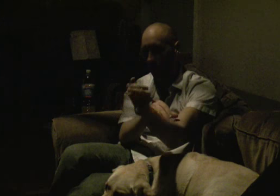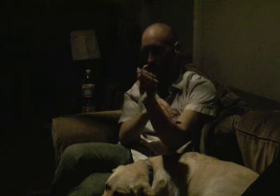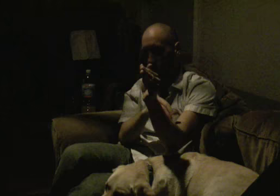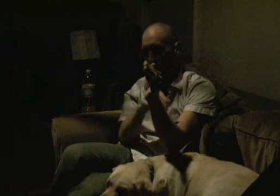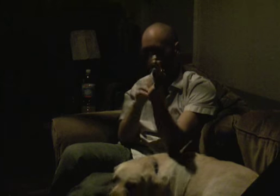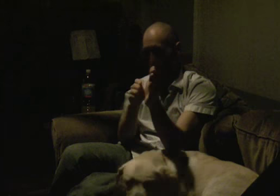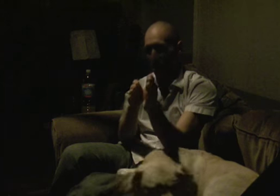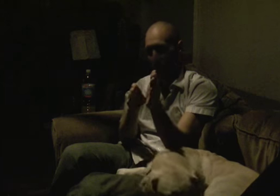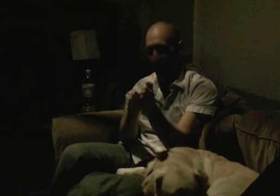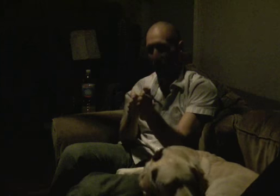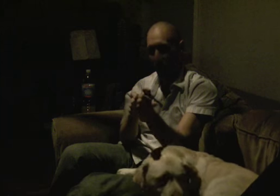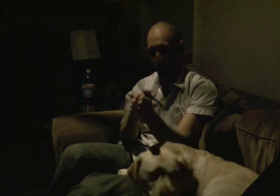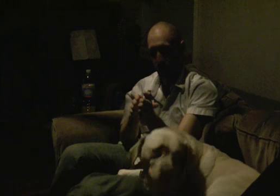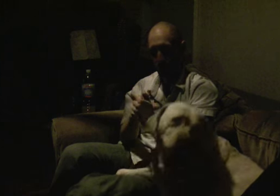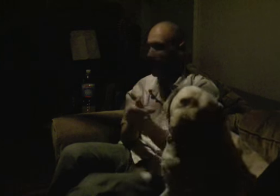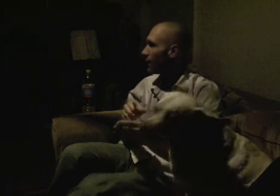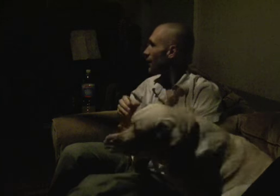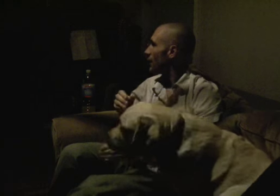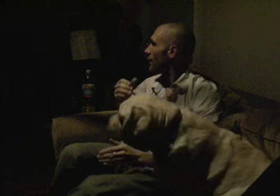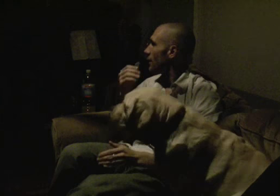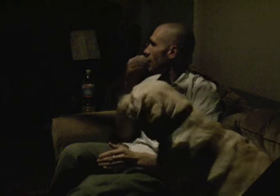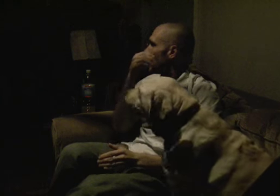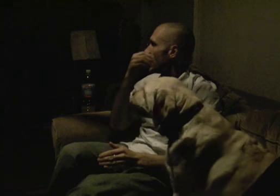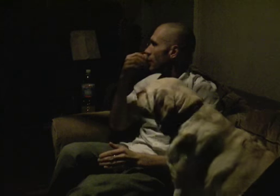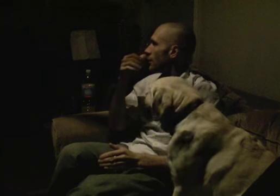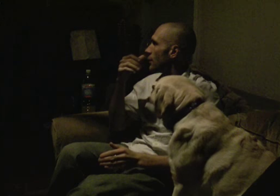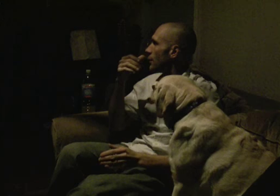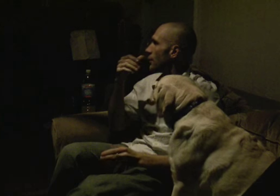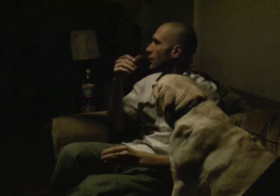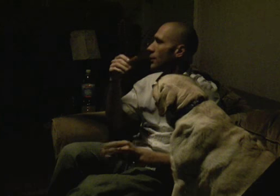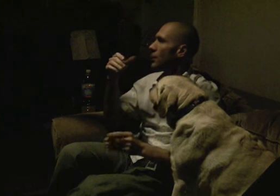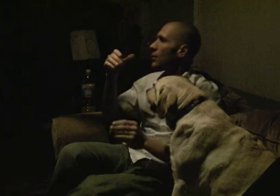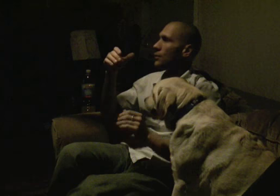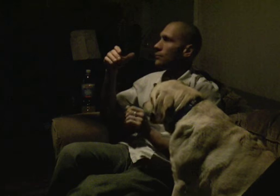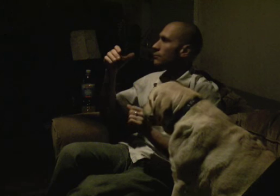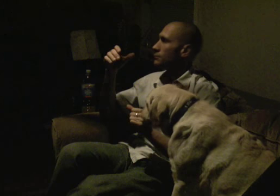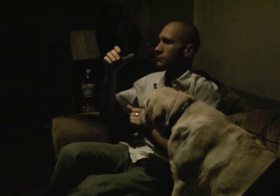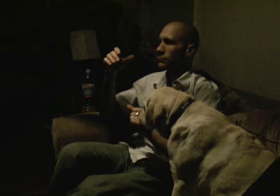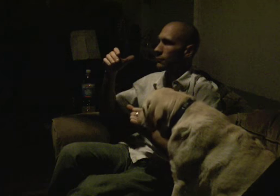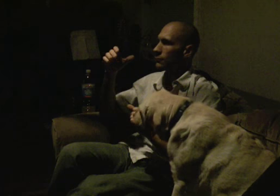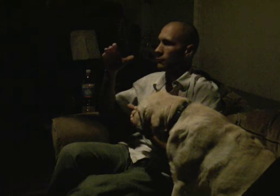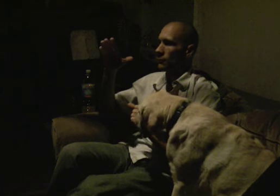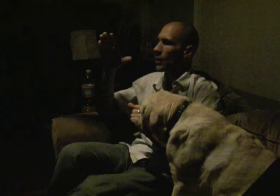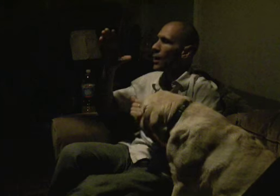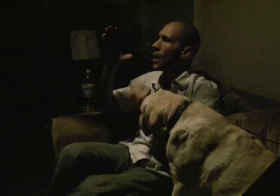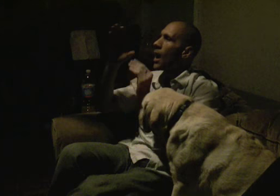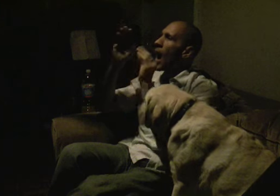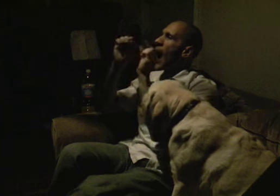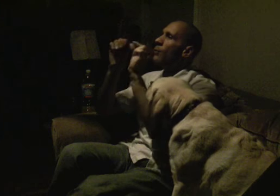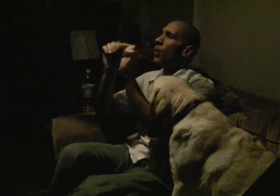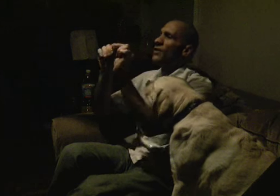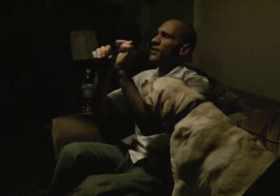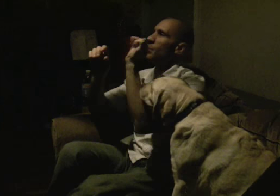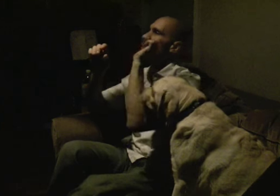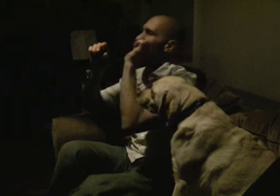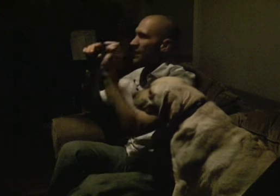when you're going to die. Were you conscious for that actual suffocation, or is that something you're knocked out, this is happening? I was completely